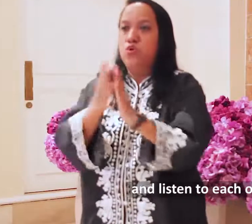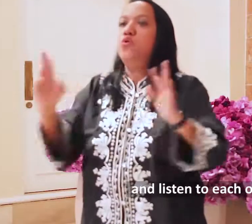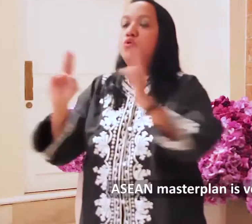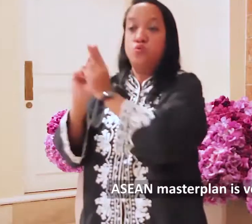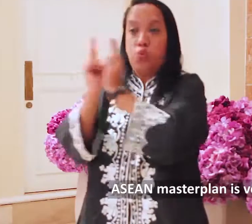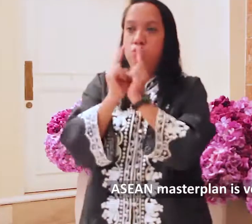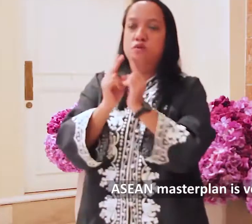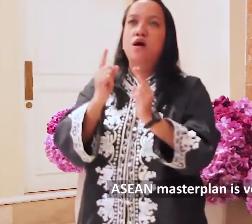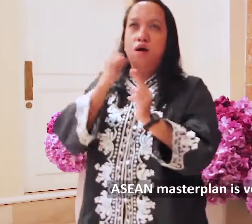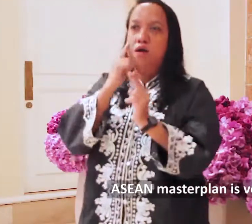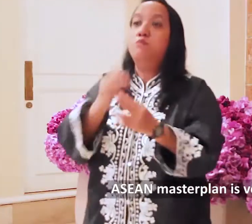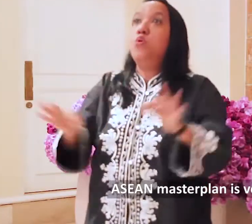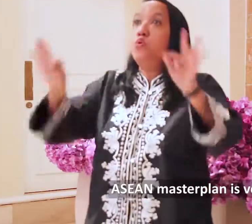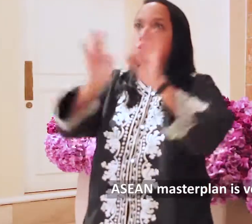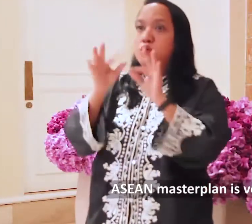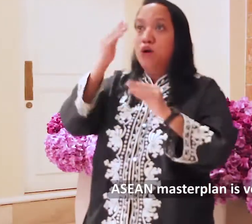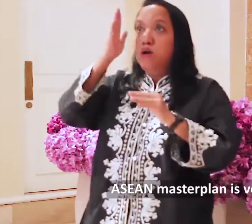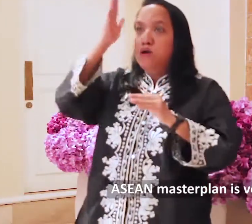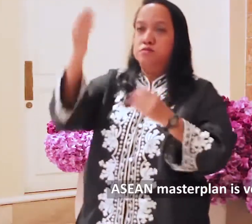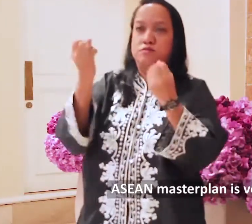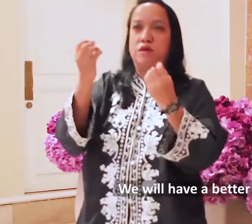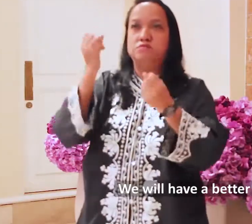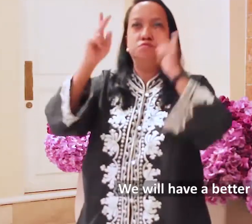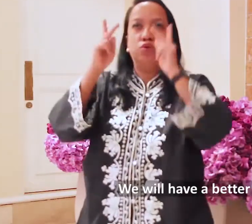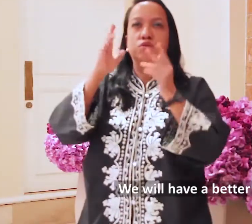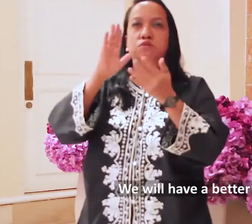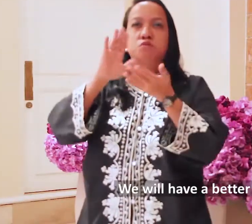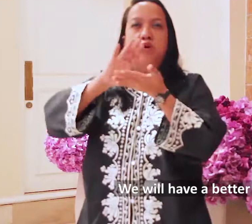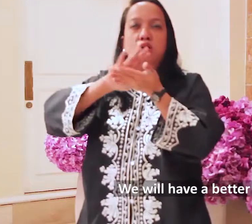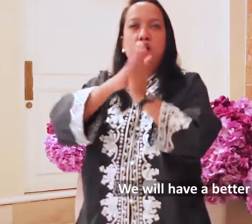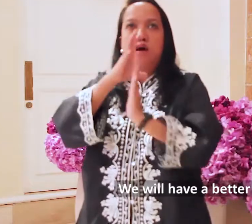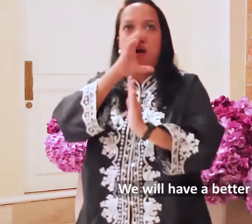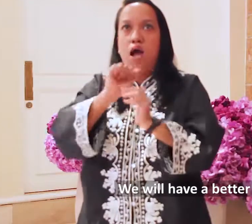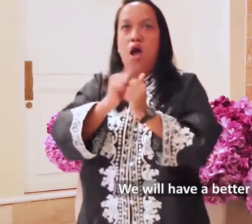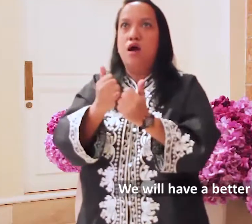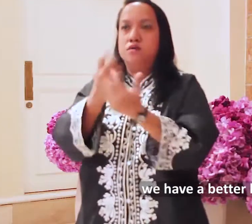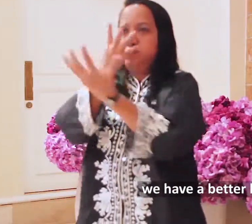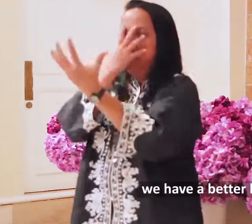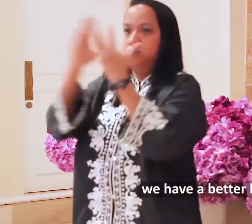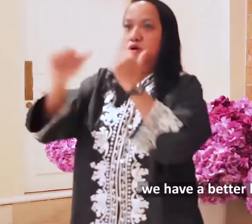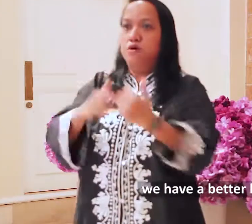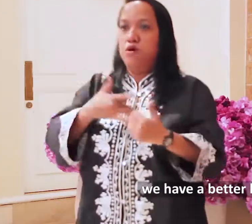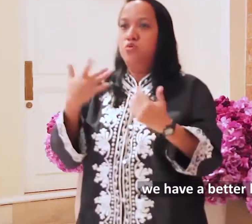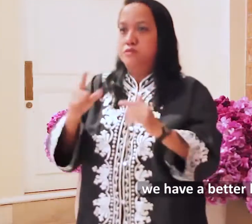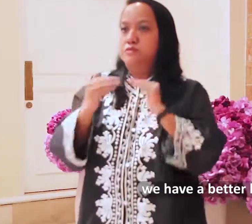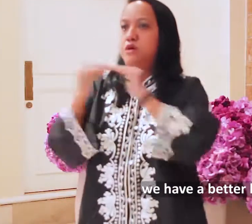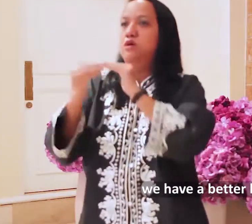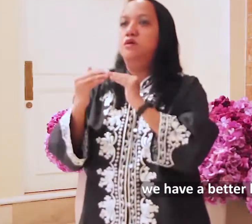Make sure that there is agreement and we're working in itself so that we have a better future. We have better